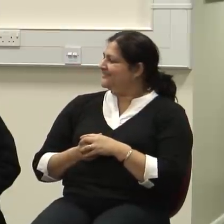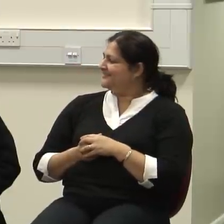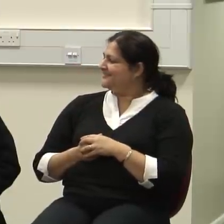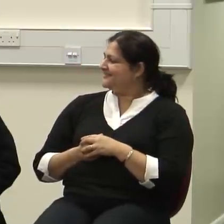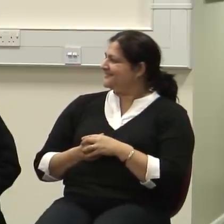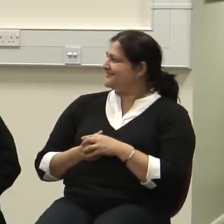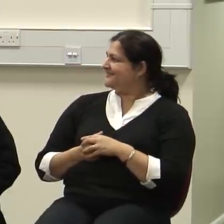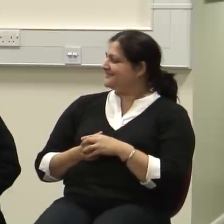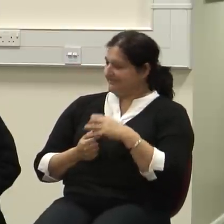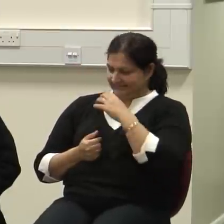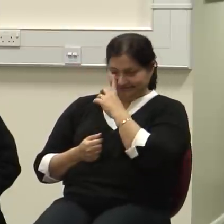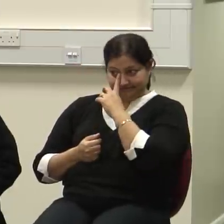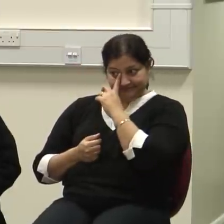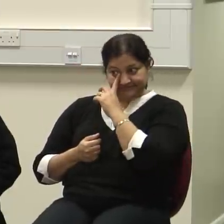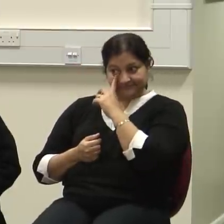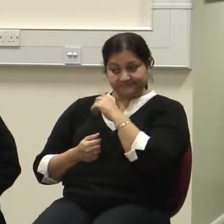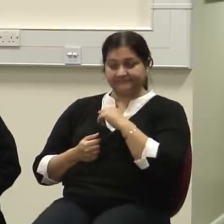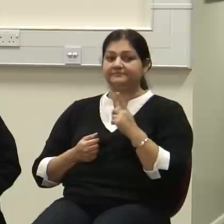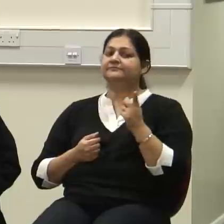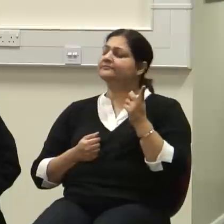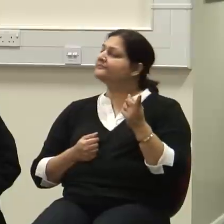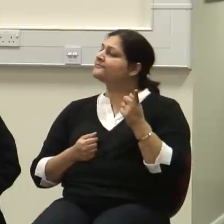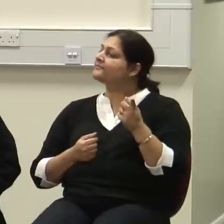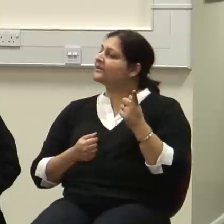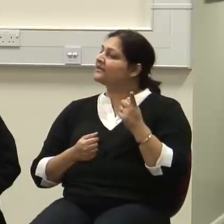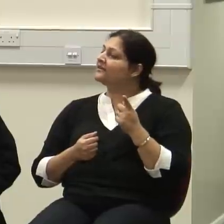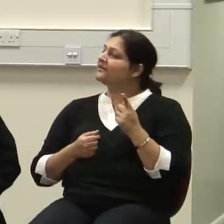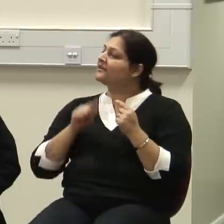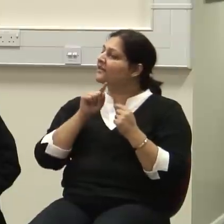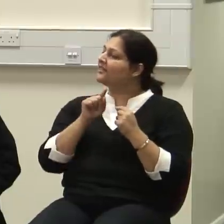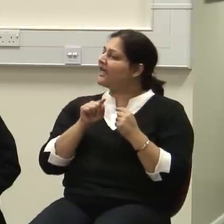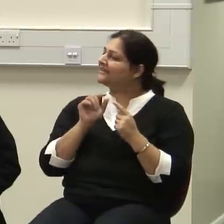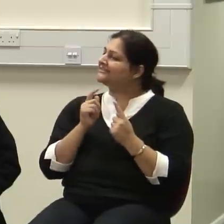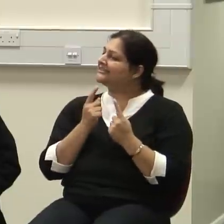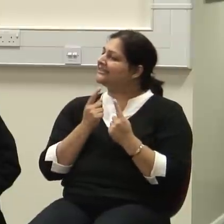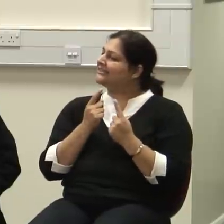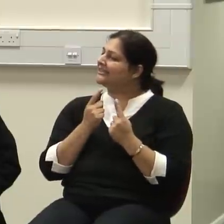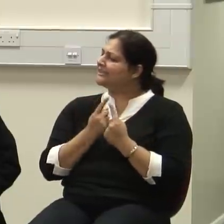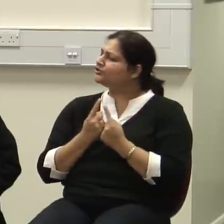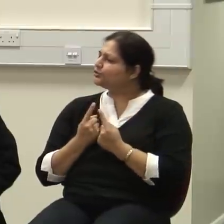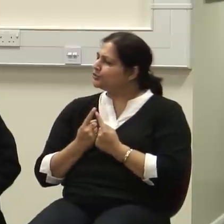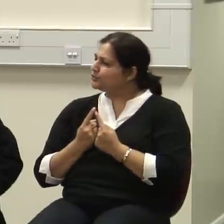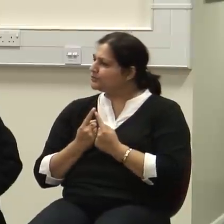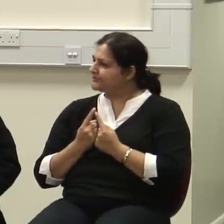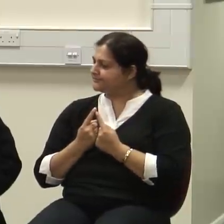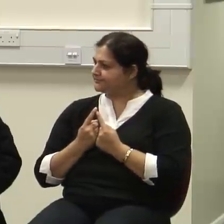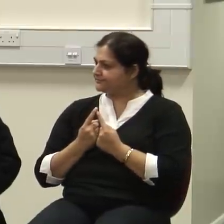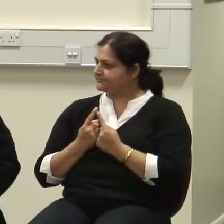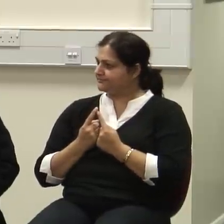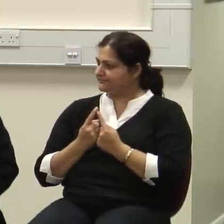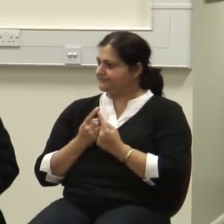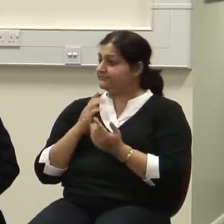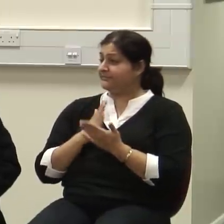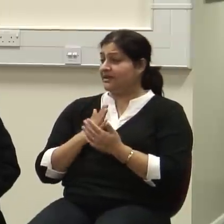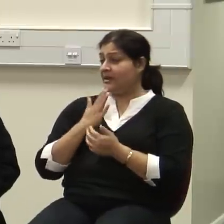Because this issue that you bring up is very obvious and is really